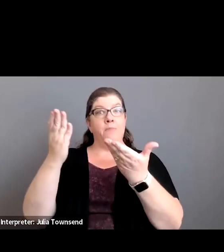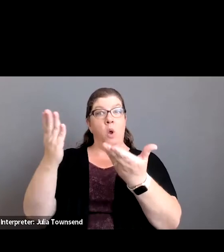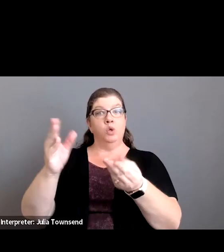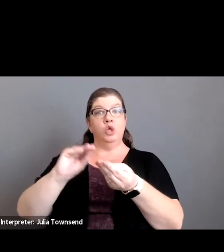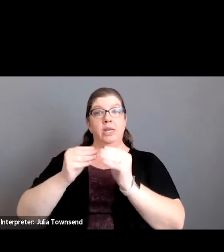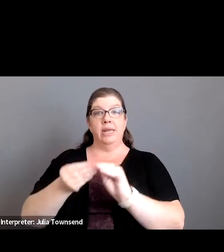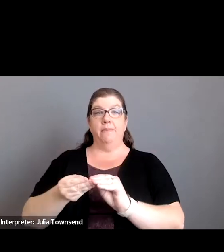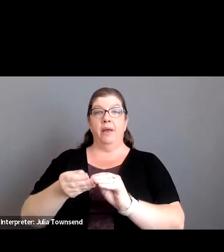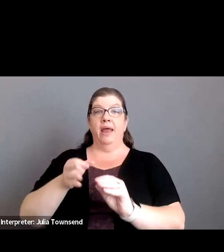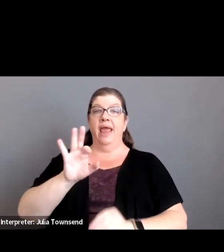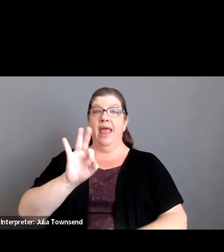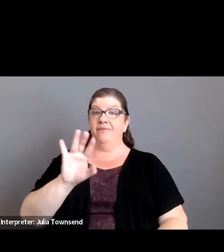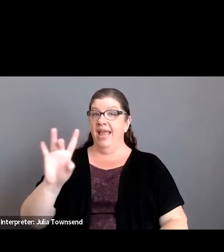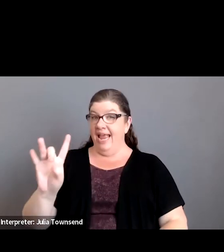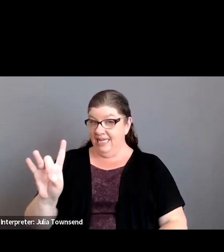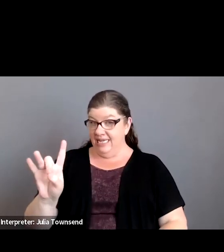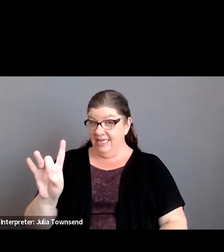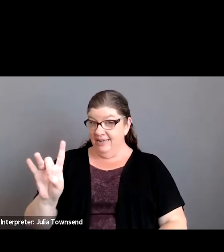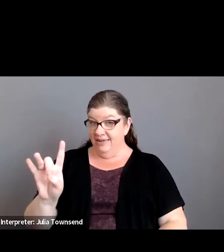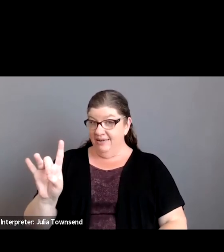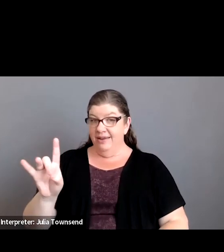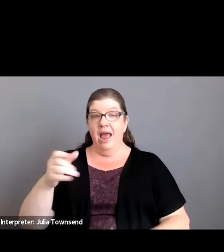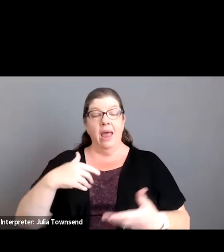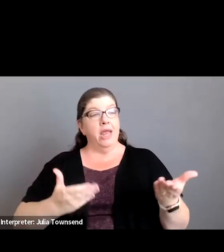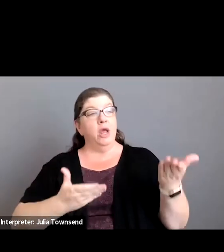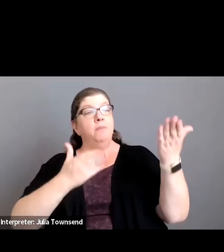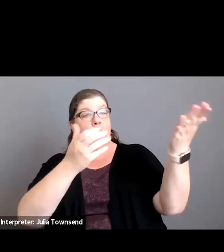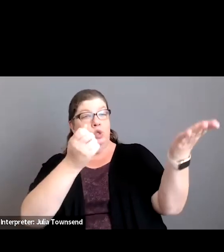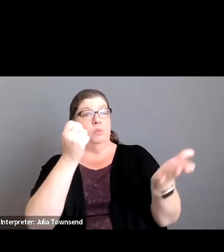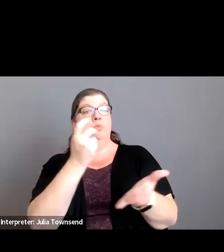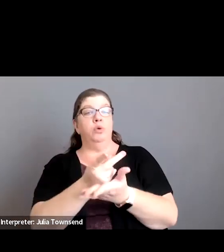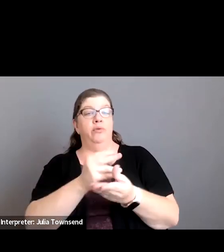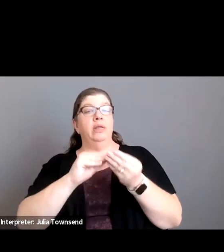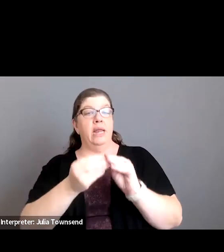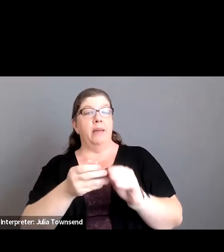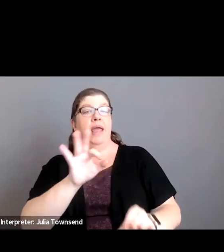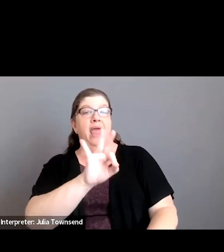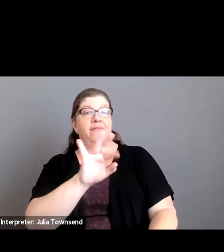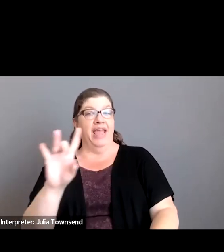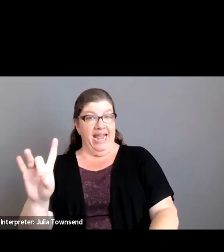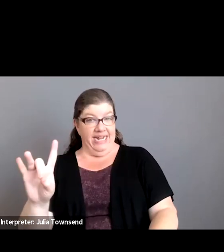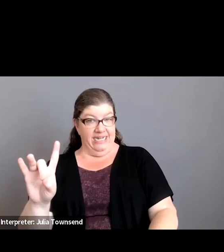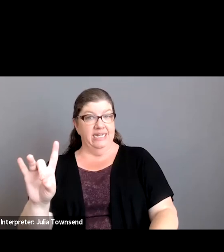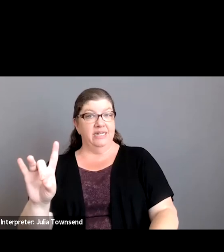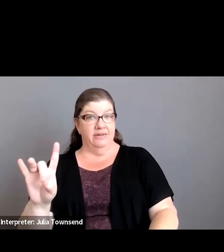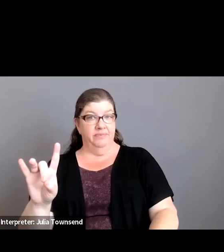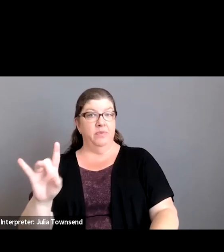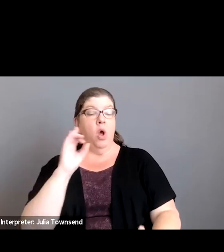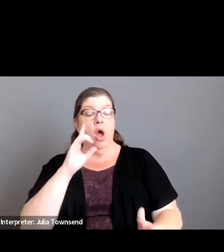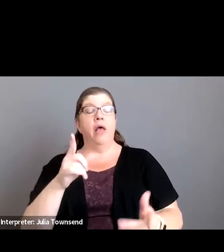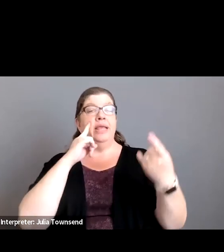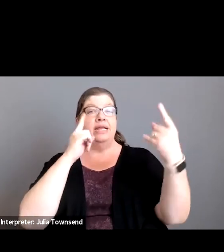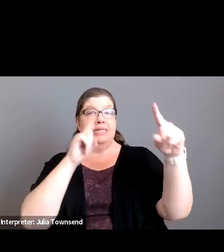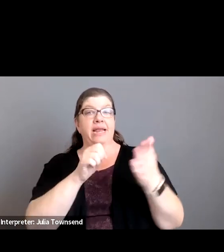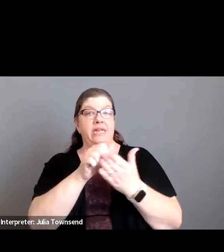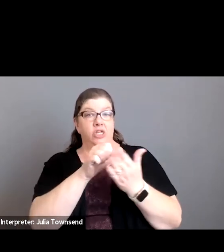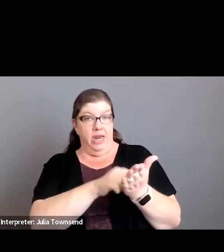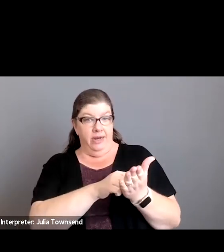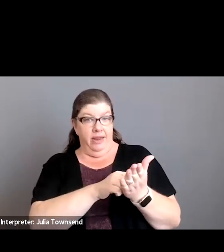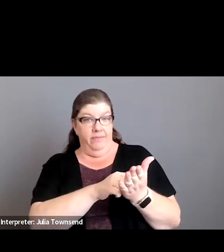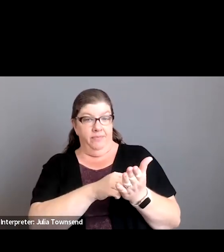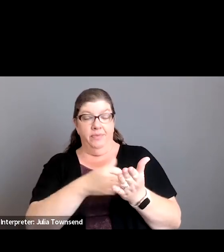on number eight i'd like to make a motion to approve item number f8 on the consent agenda